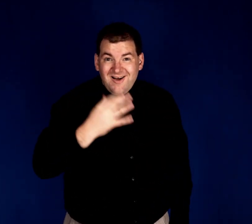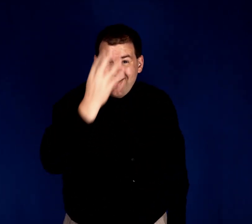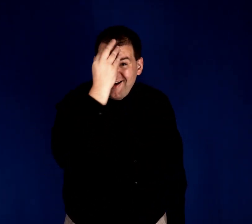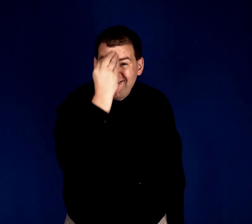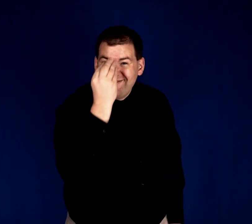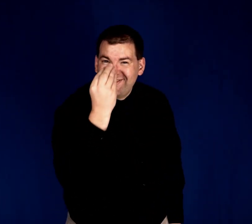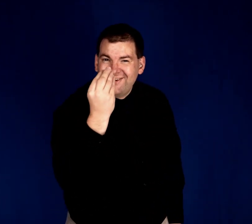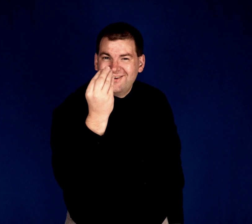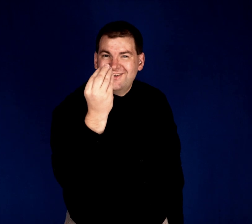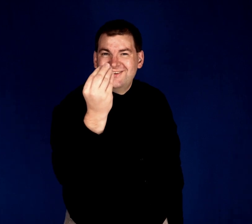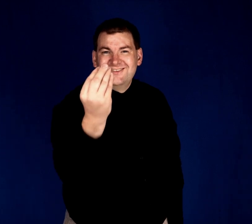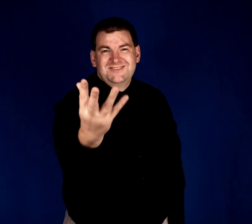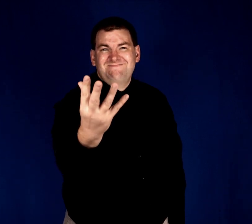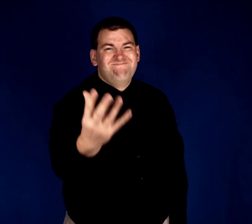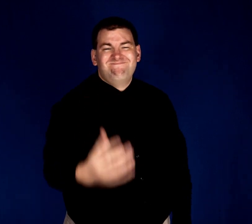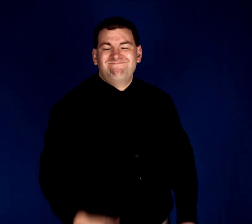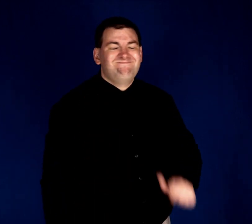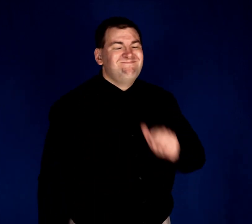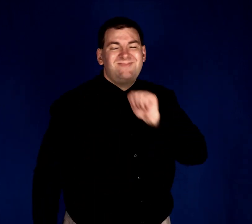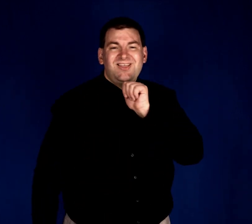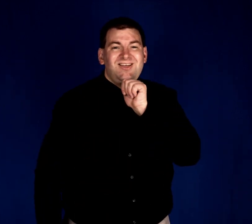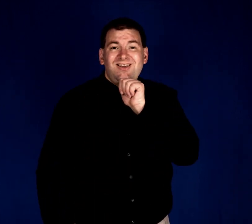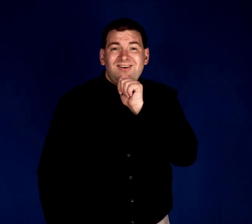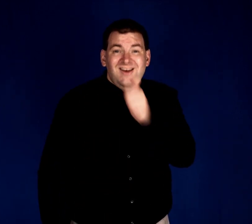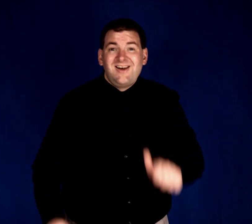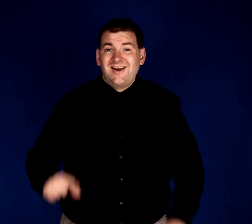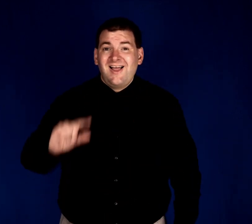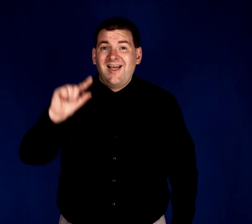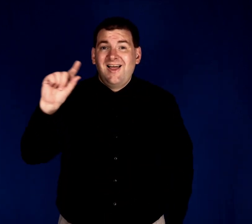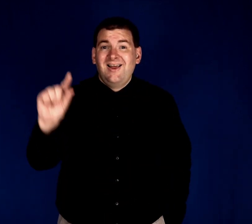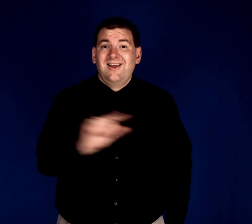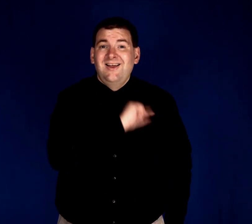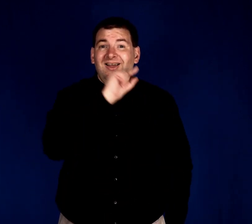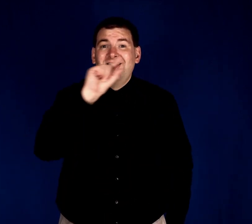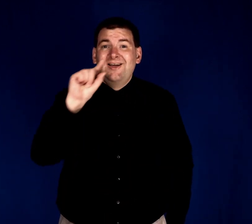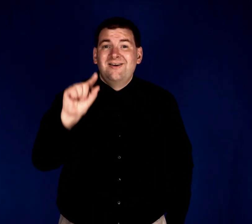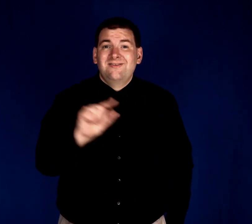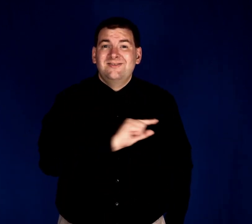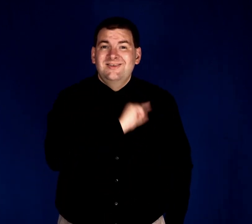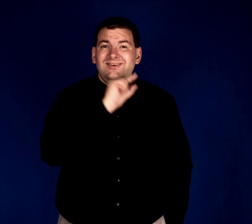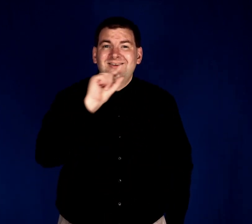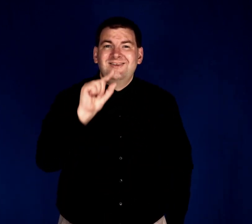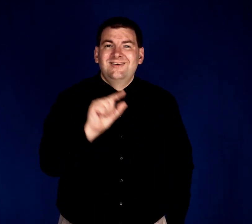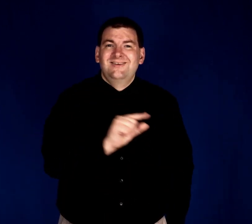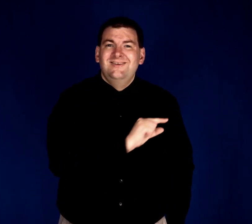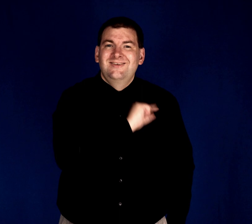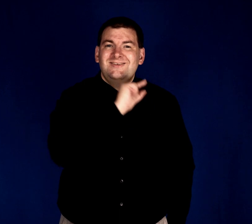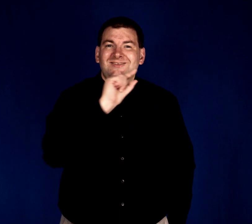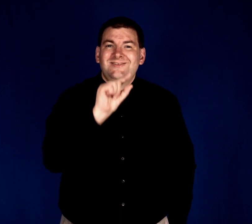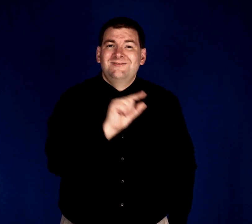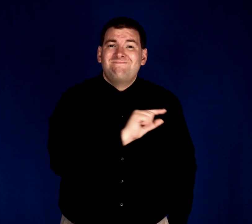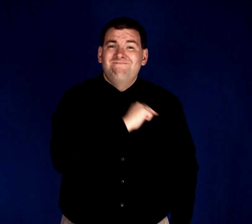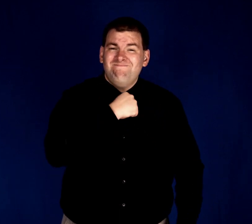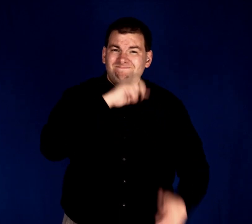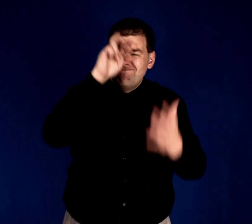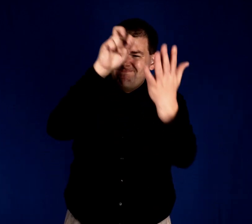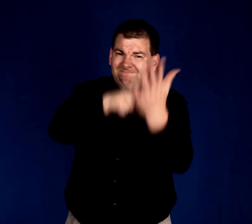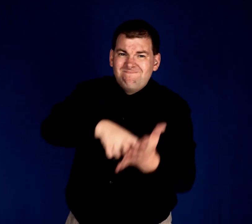My verdict My verdict guilty I'm falling on my knees